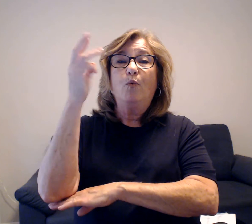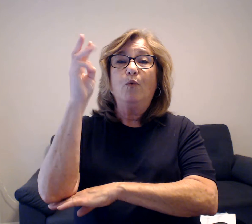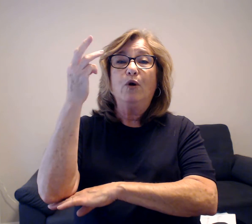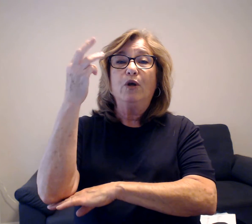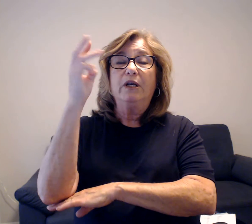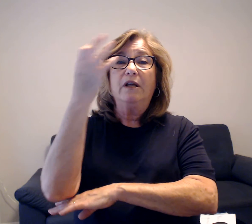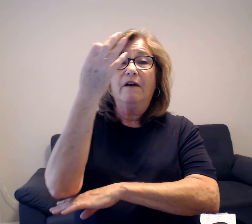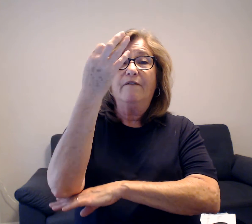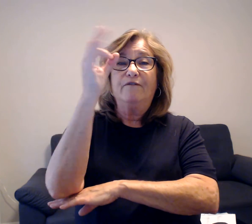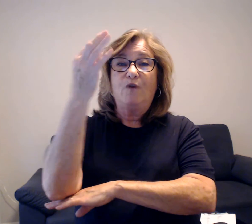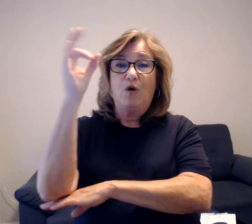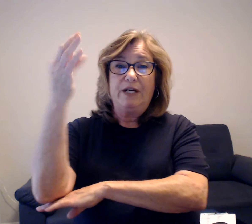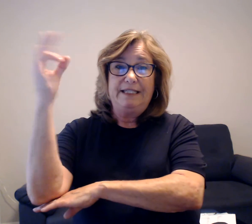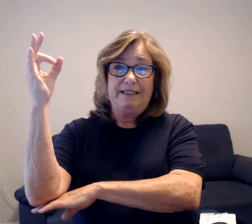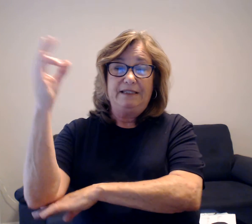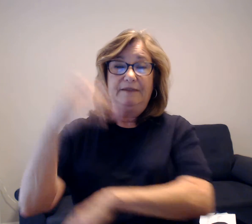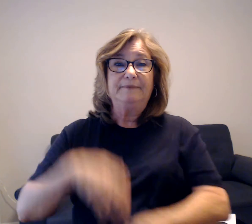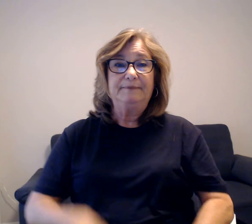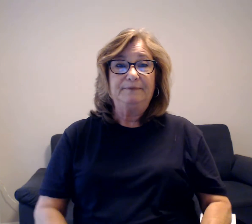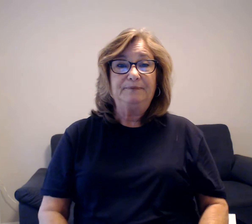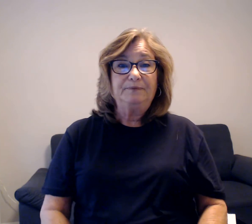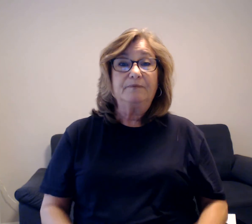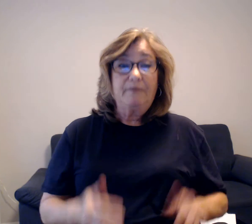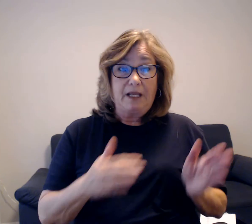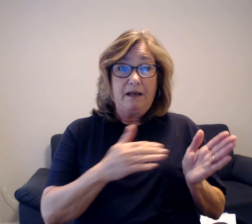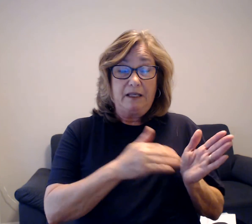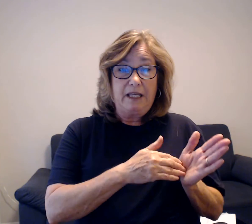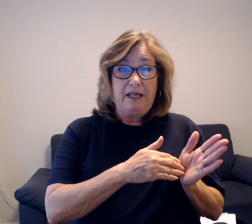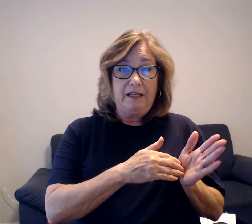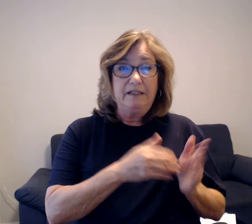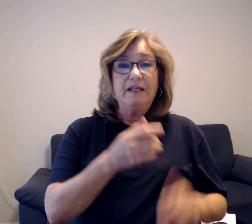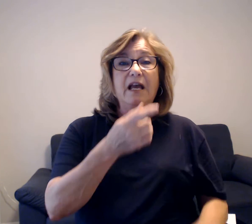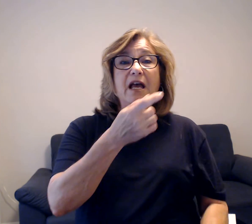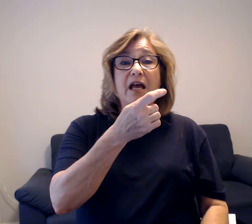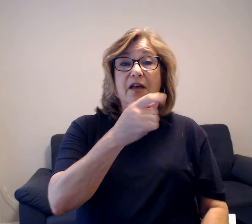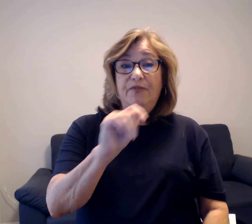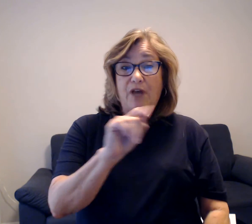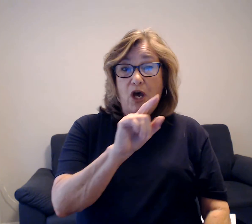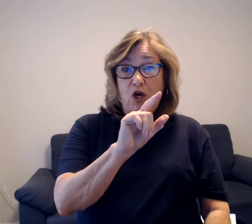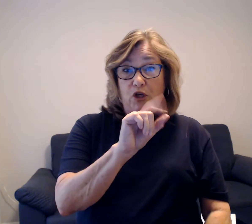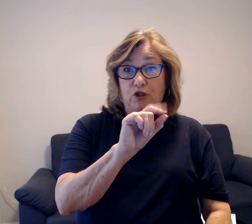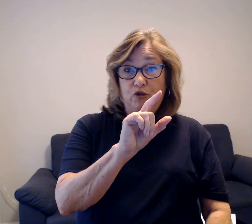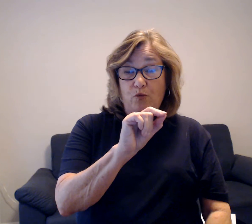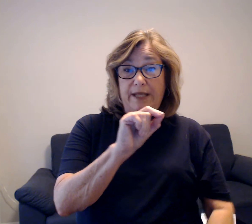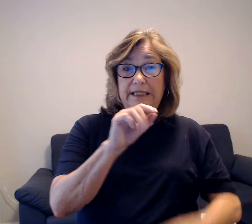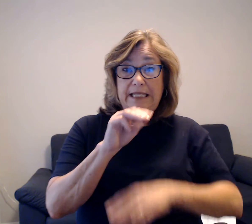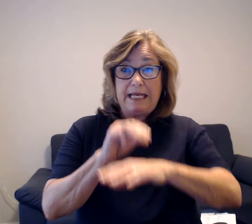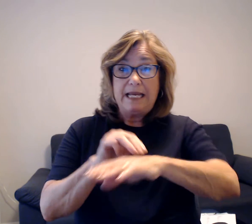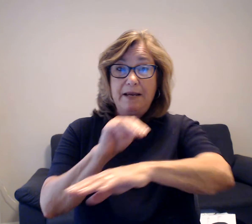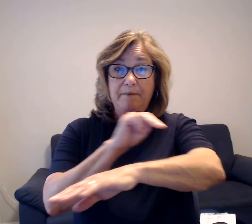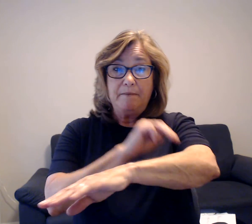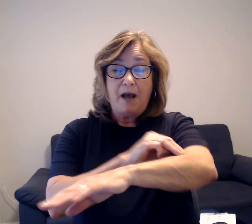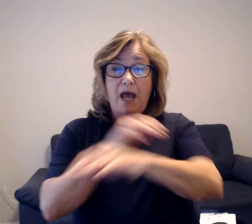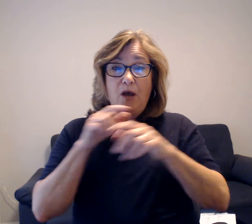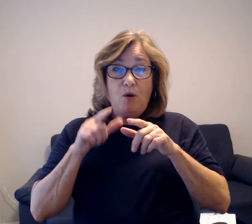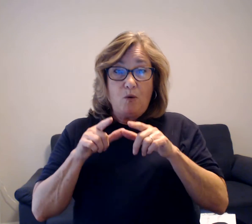Number 16. The 20 mile run was through a